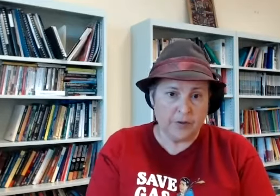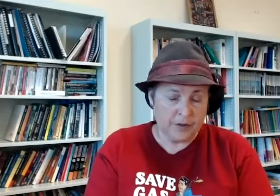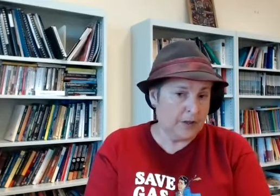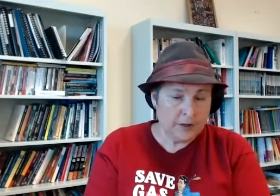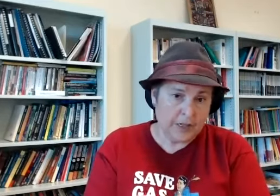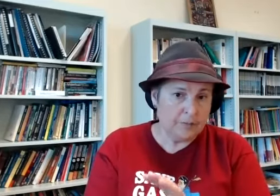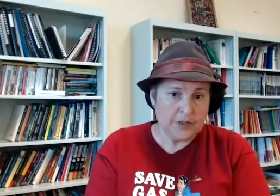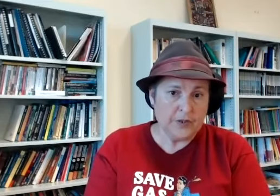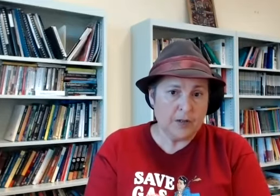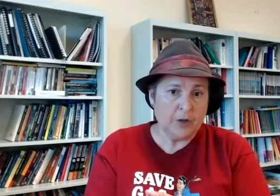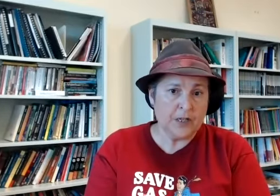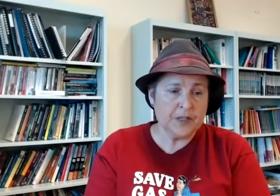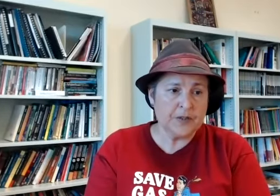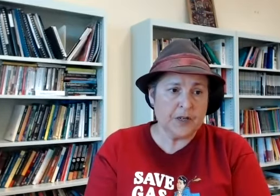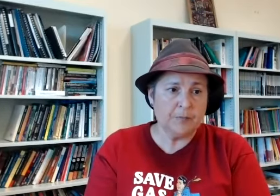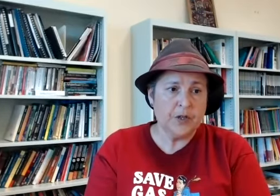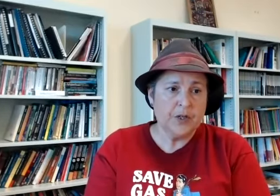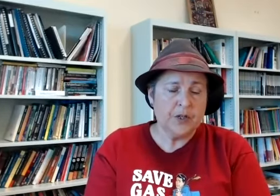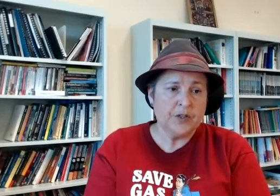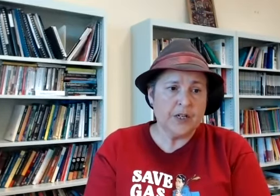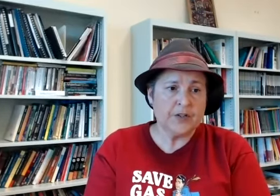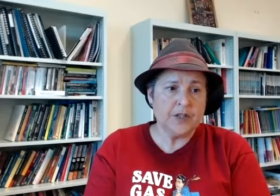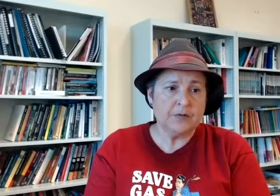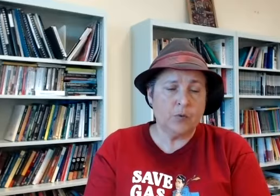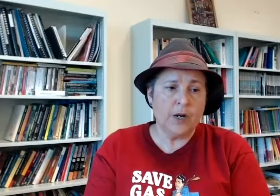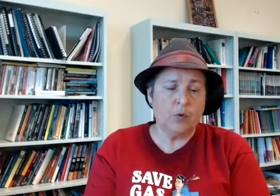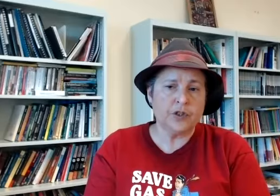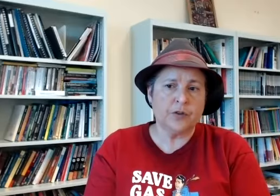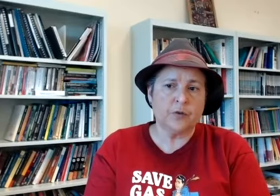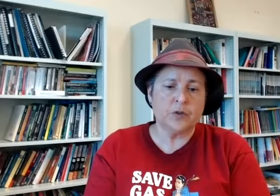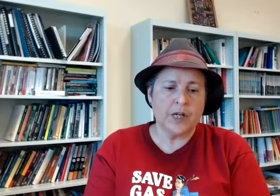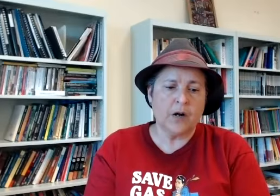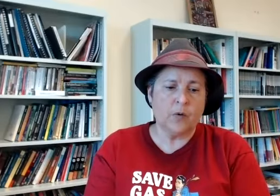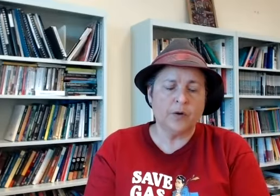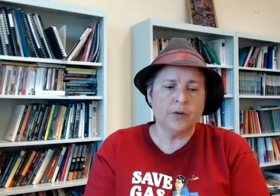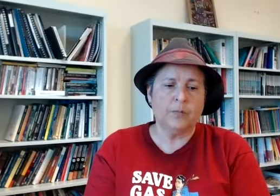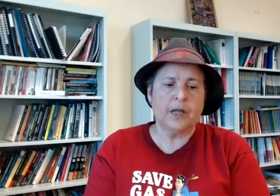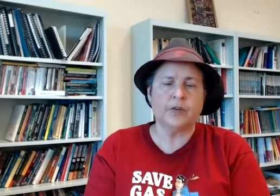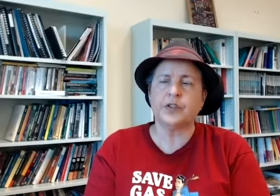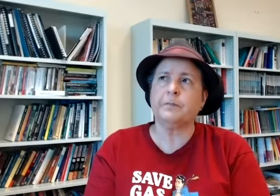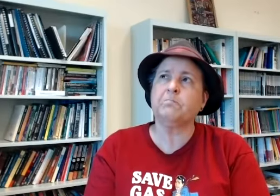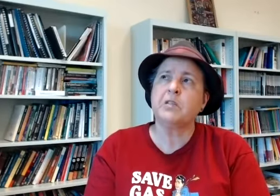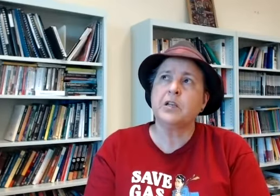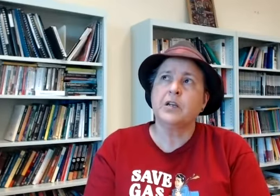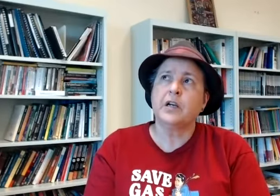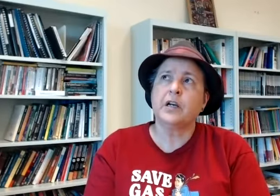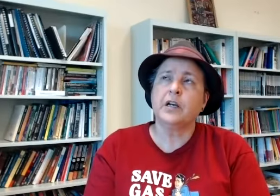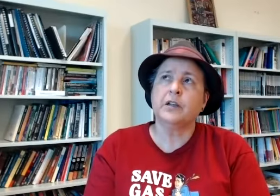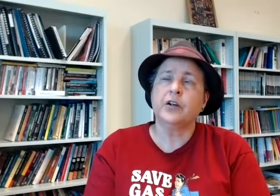comes into that but i guess um to get a sense of what your thoughts are on about um uh you know